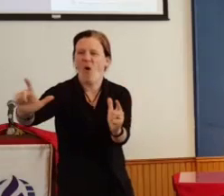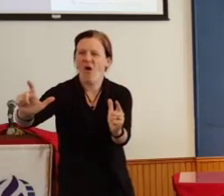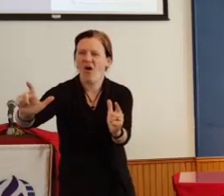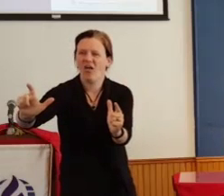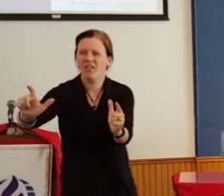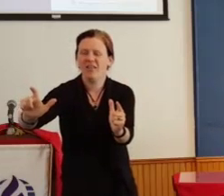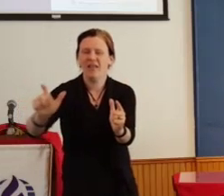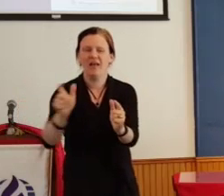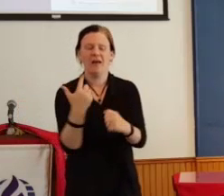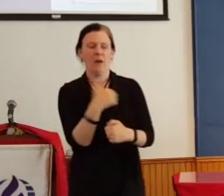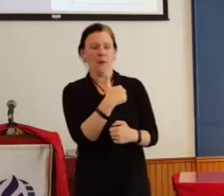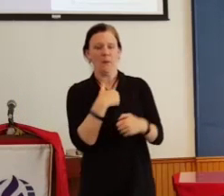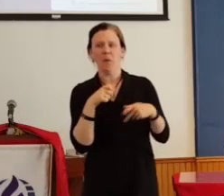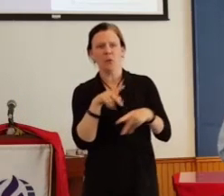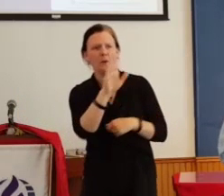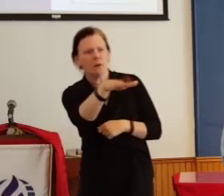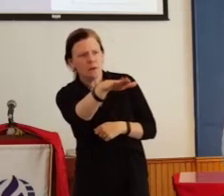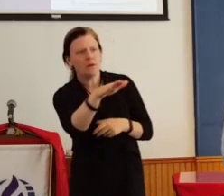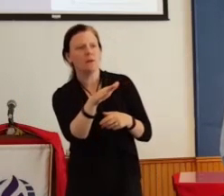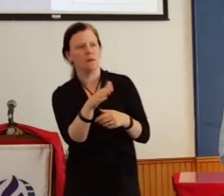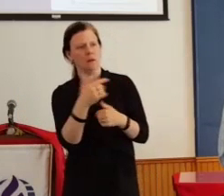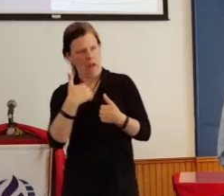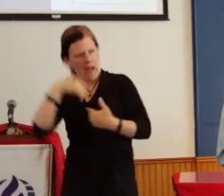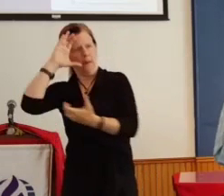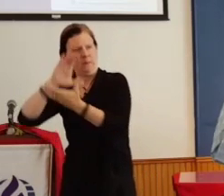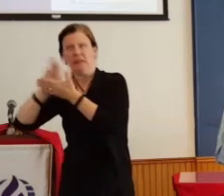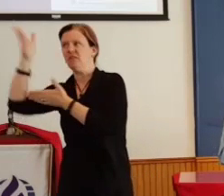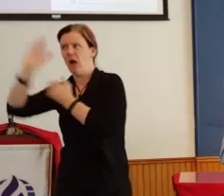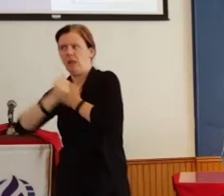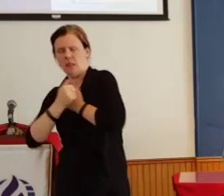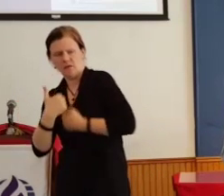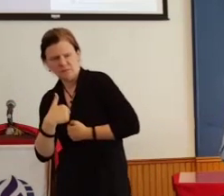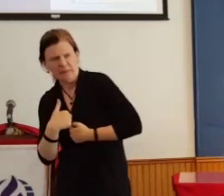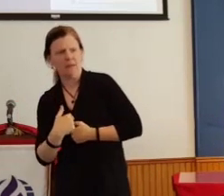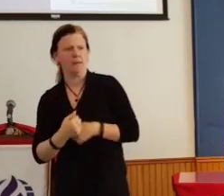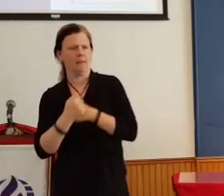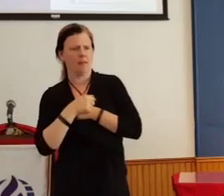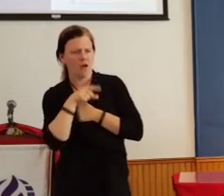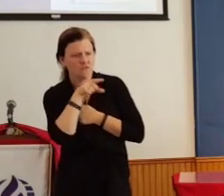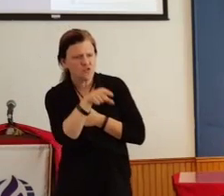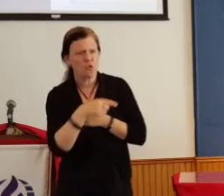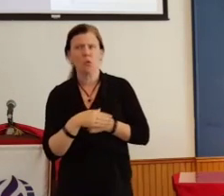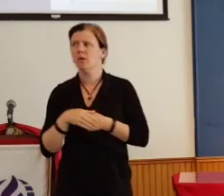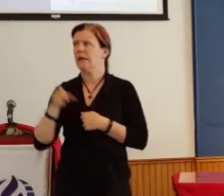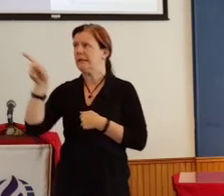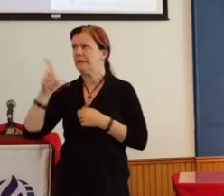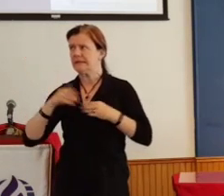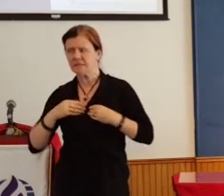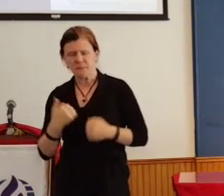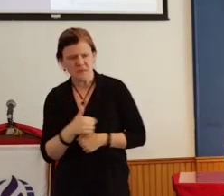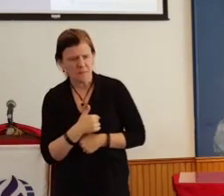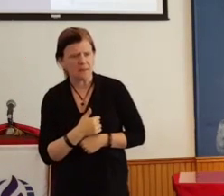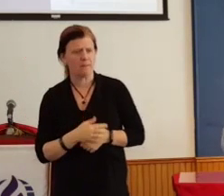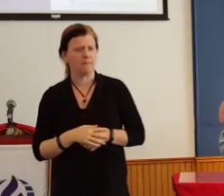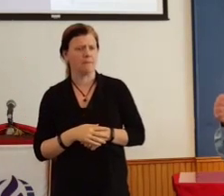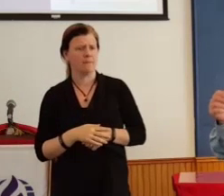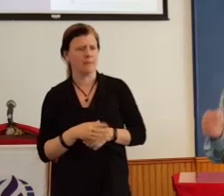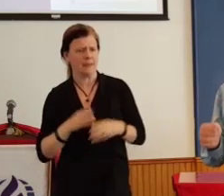the opportunity to tell them what we believe about God's amazing acceptance and love. We get to tell